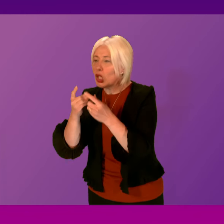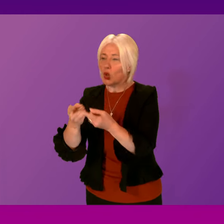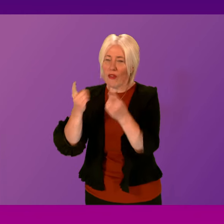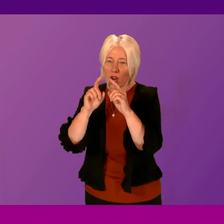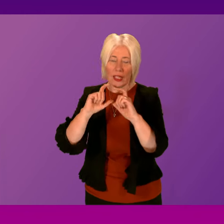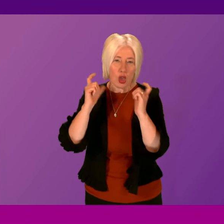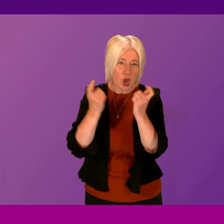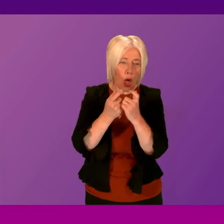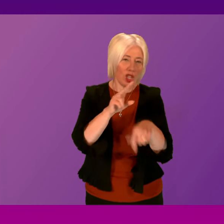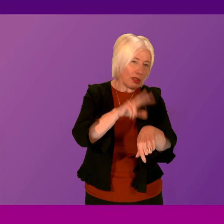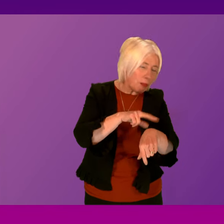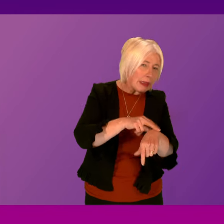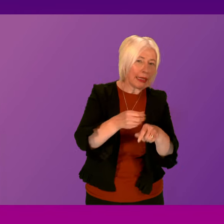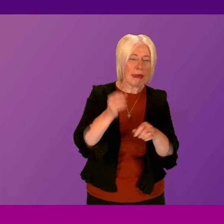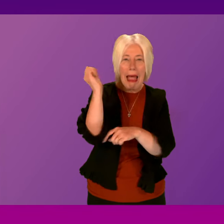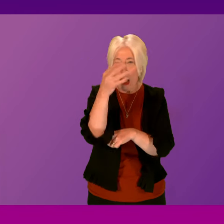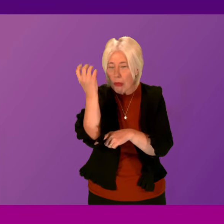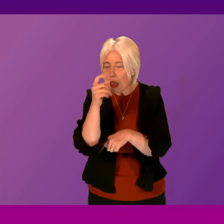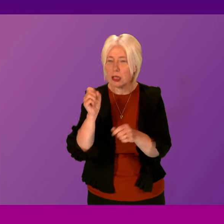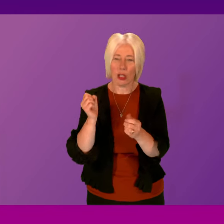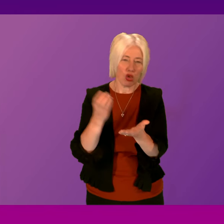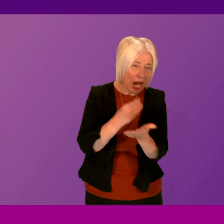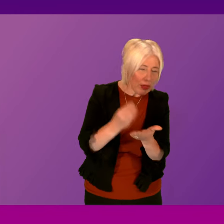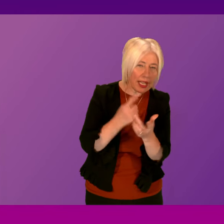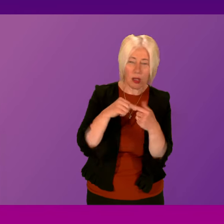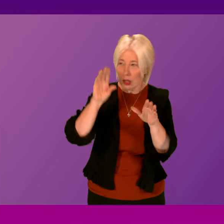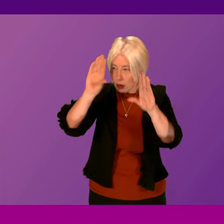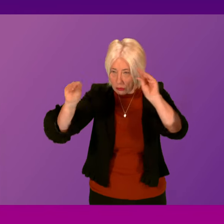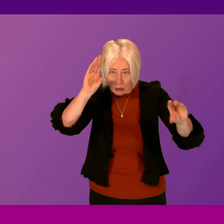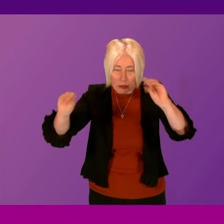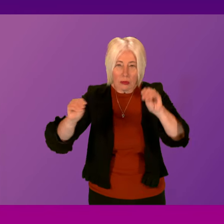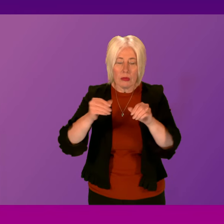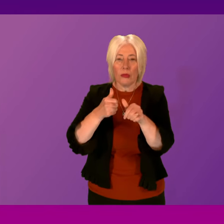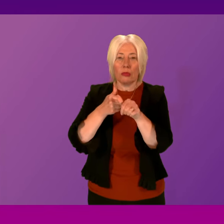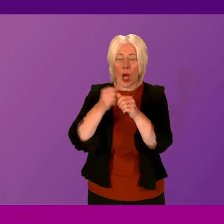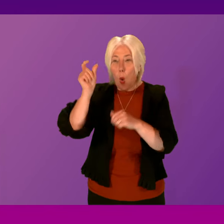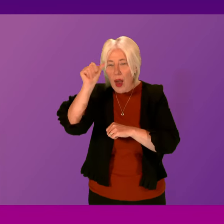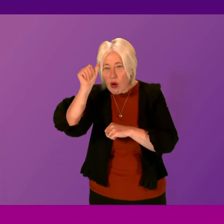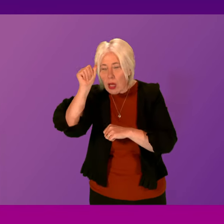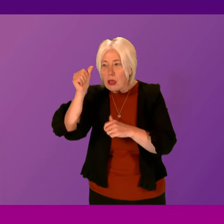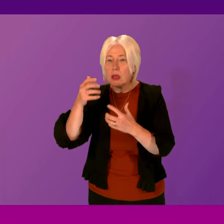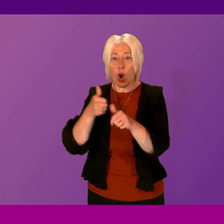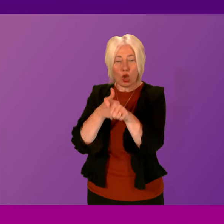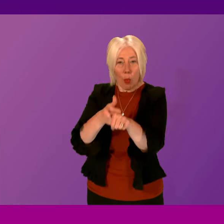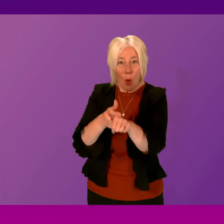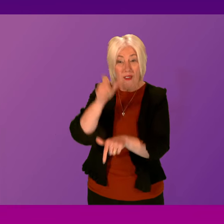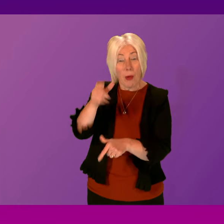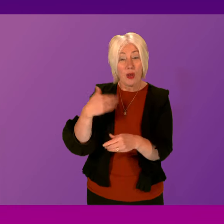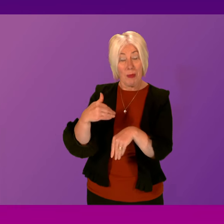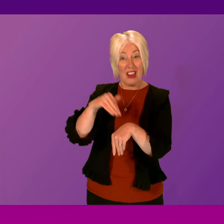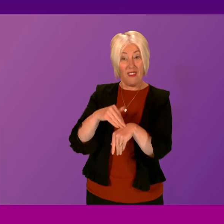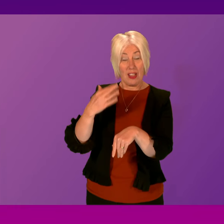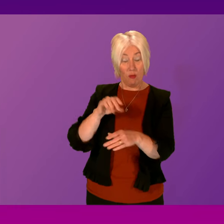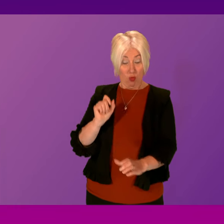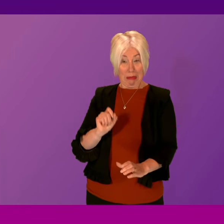with colleges and crucially our partners in the third sector to raise awareness and provide support for anybody who's affected. We remain absolutely committed to